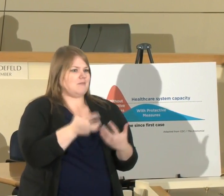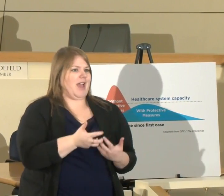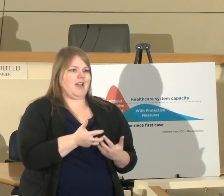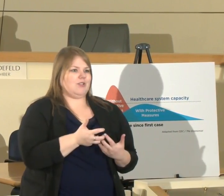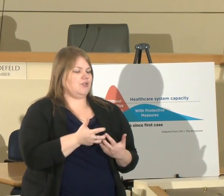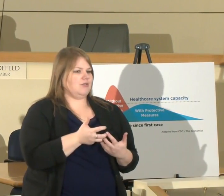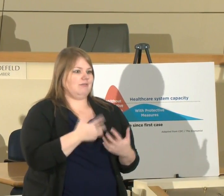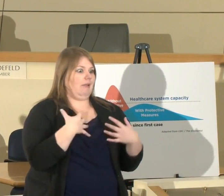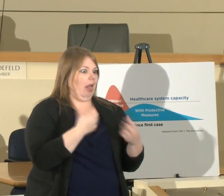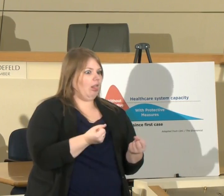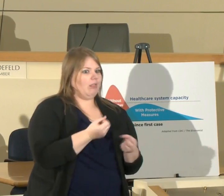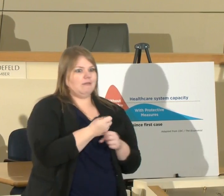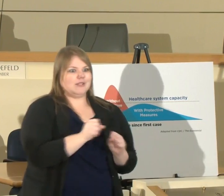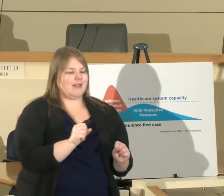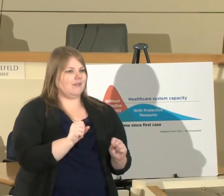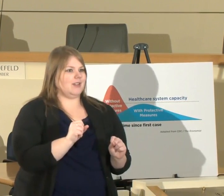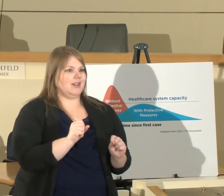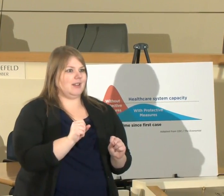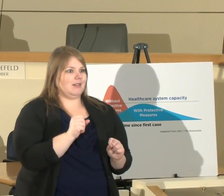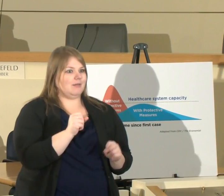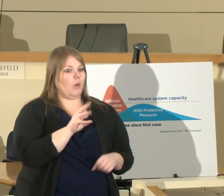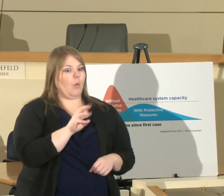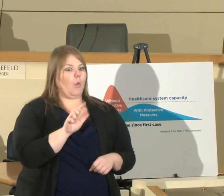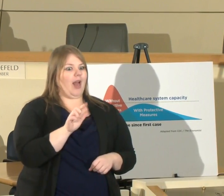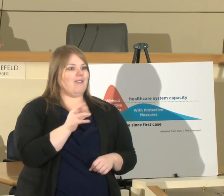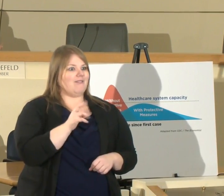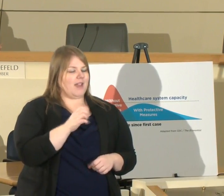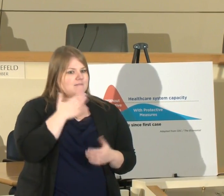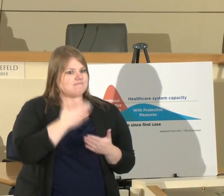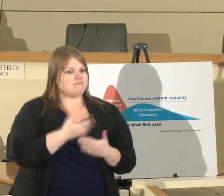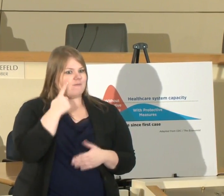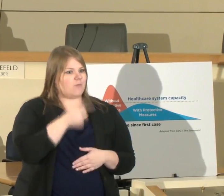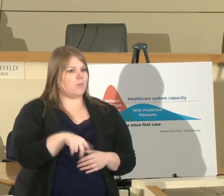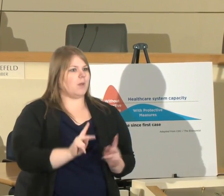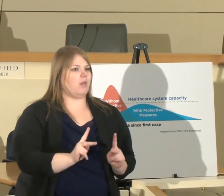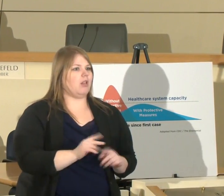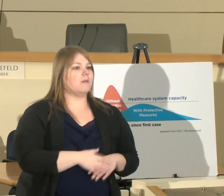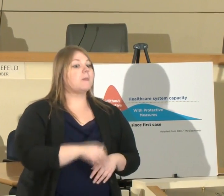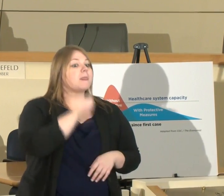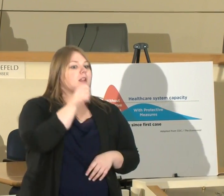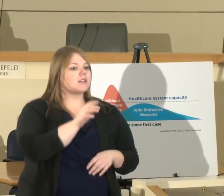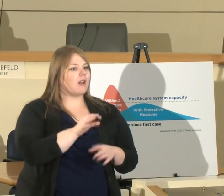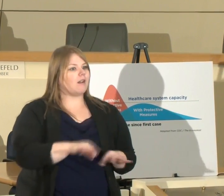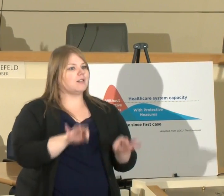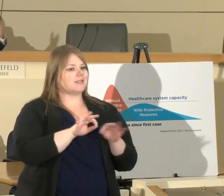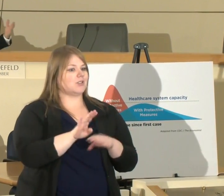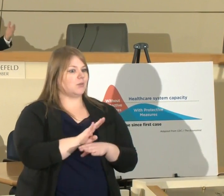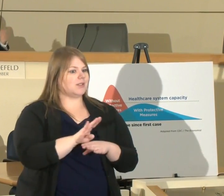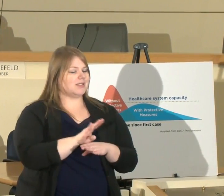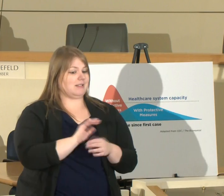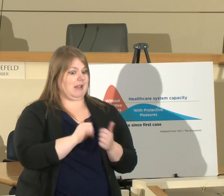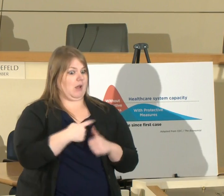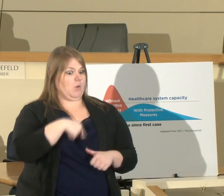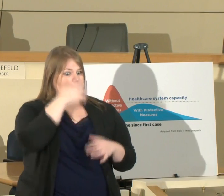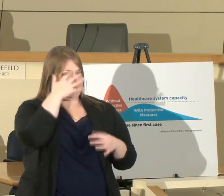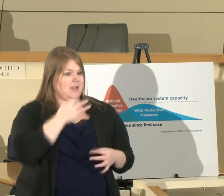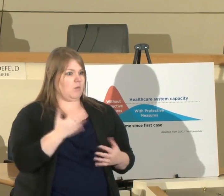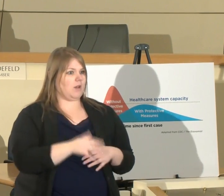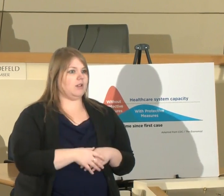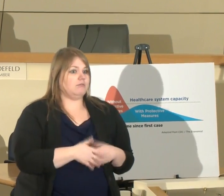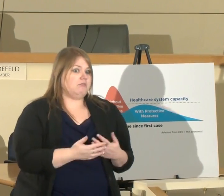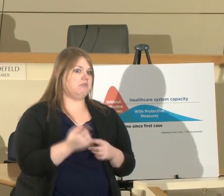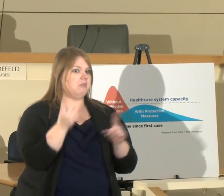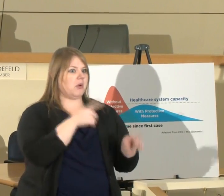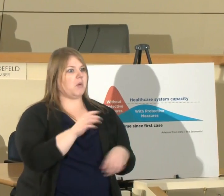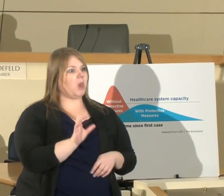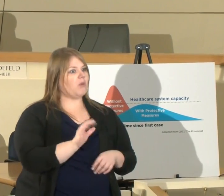safety and welfare now the non-essential businesses the way we have this set up now you can go to Clovis or you can go